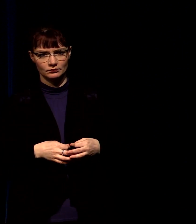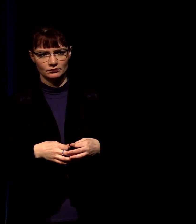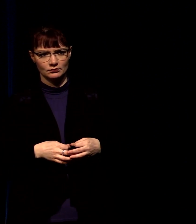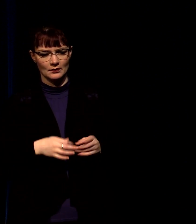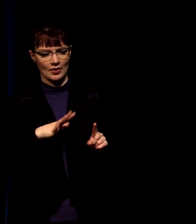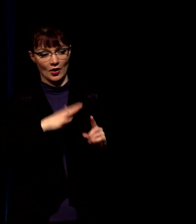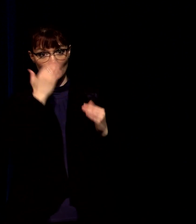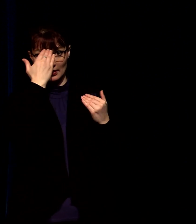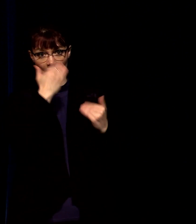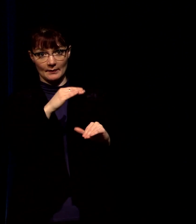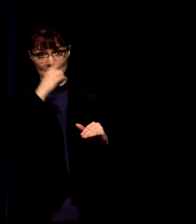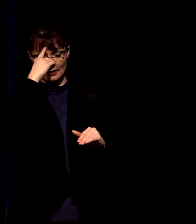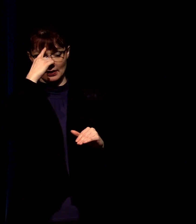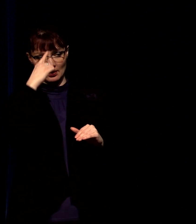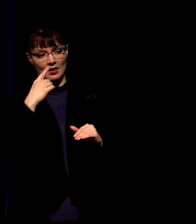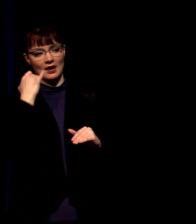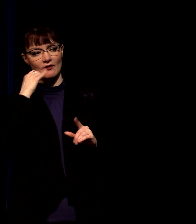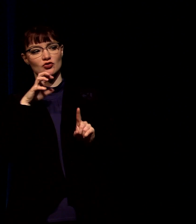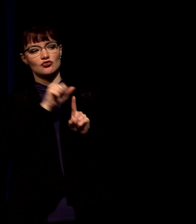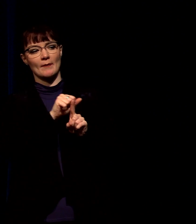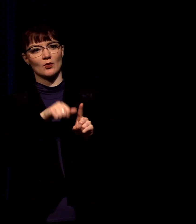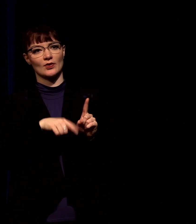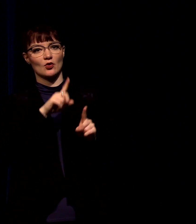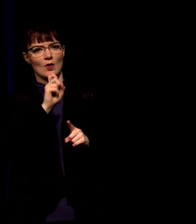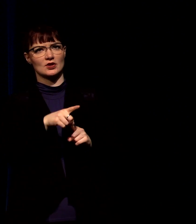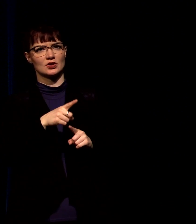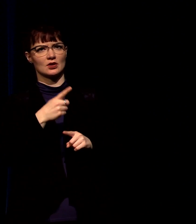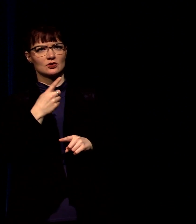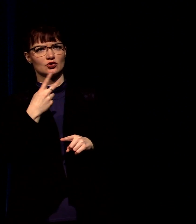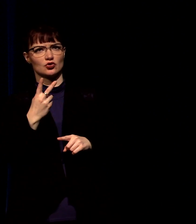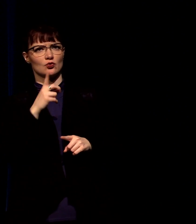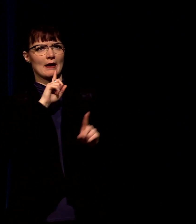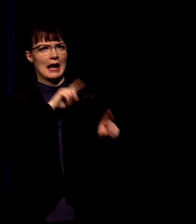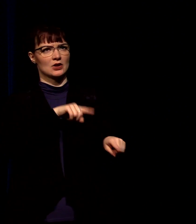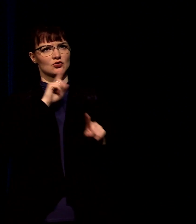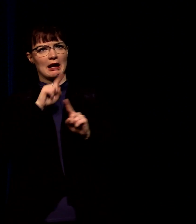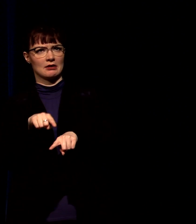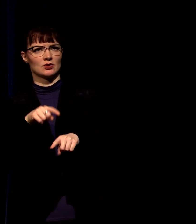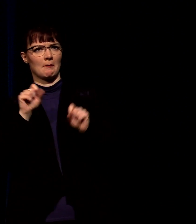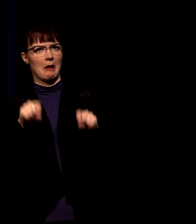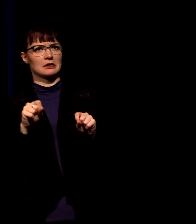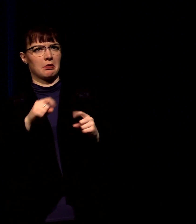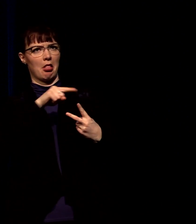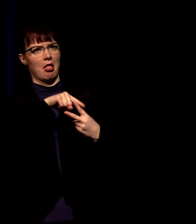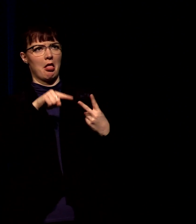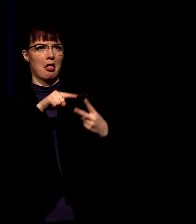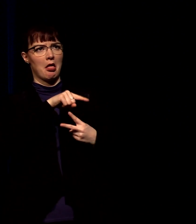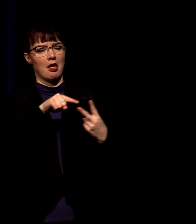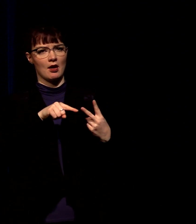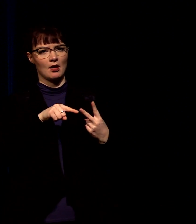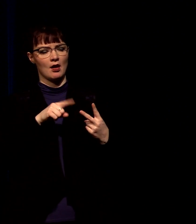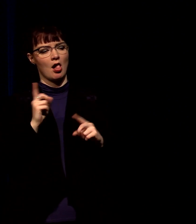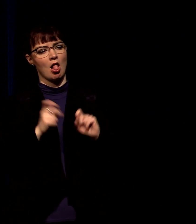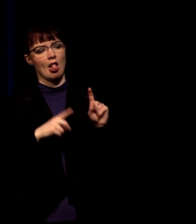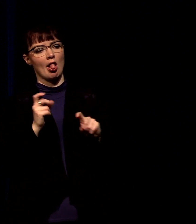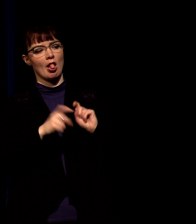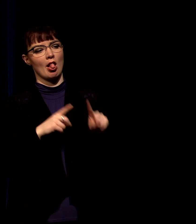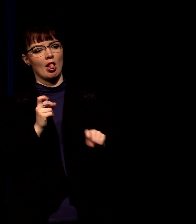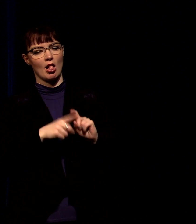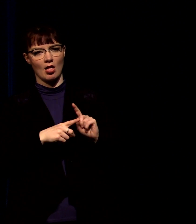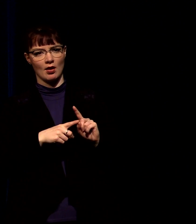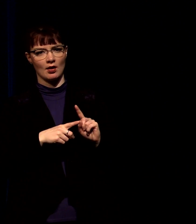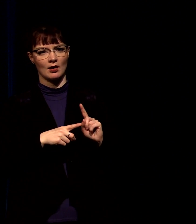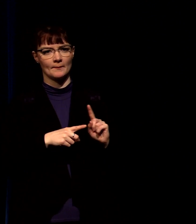thinking says that if we trap him with this question there are only two answers he can give their assumption with the questioning is that he will